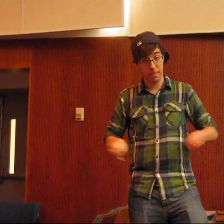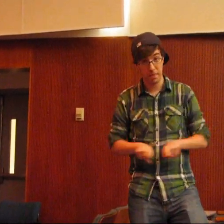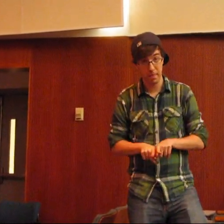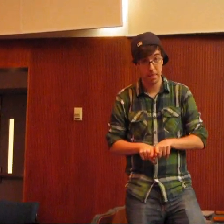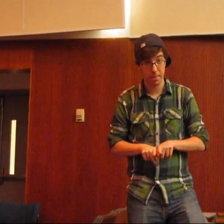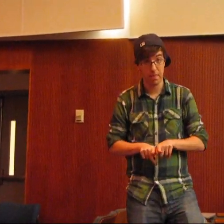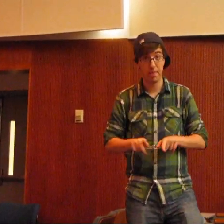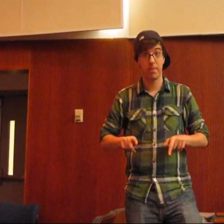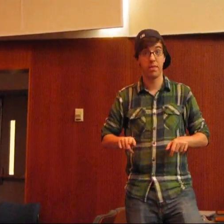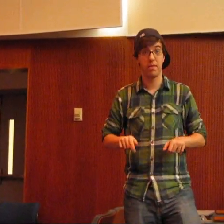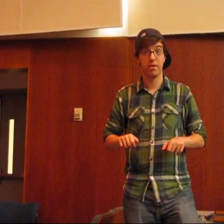Keep it up.